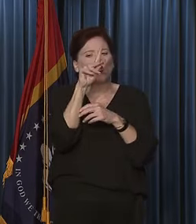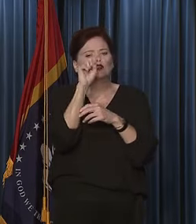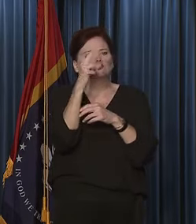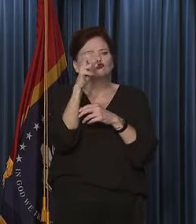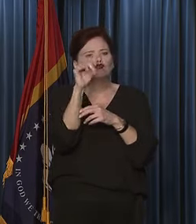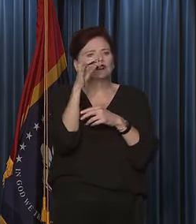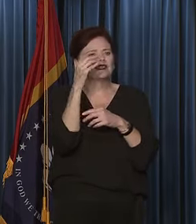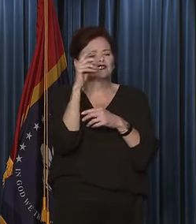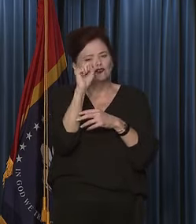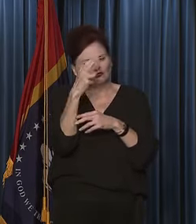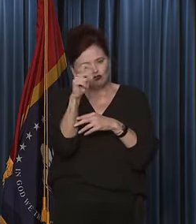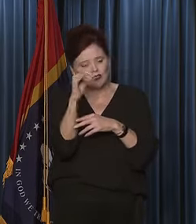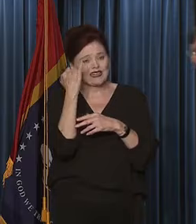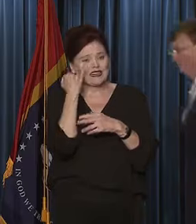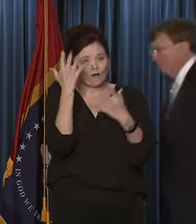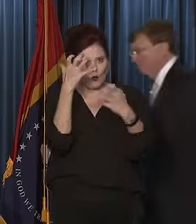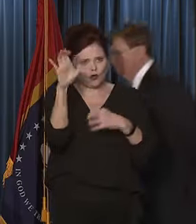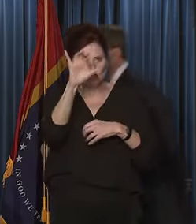way that they choose to go.